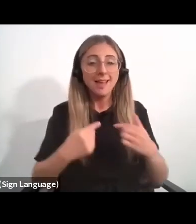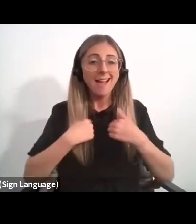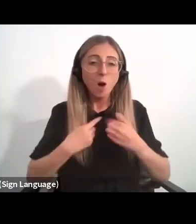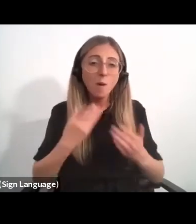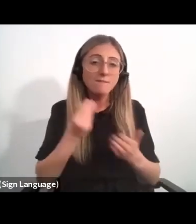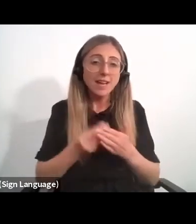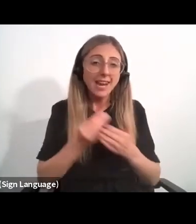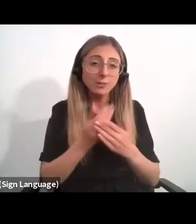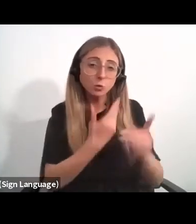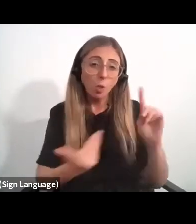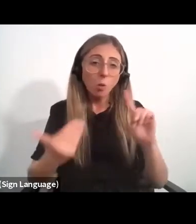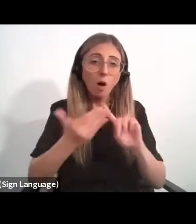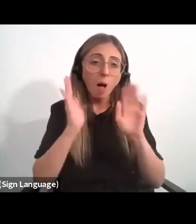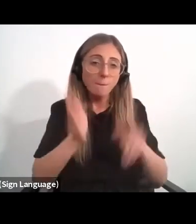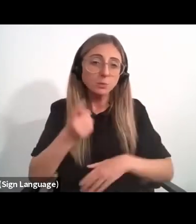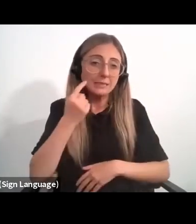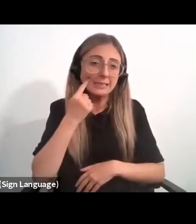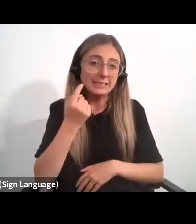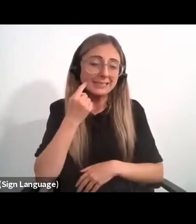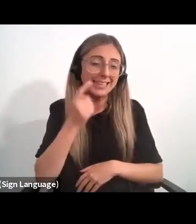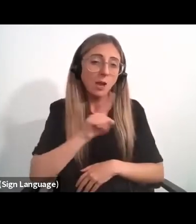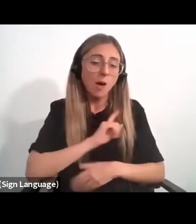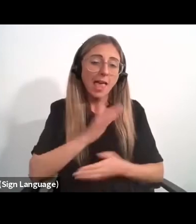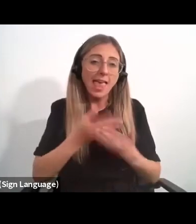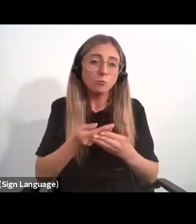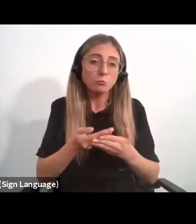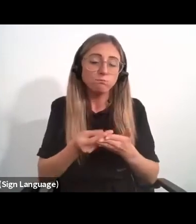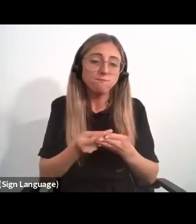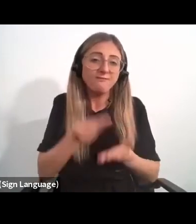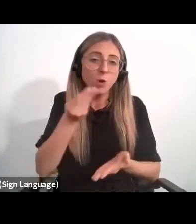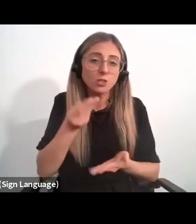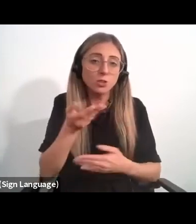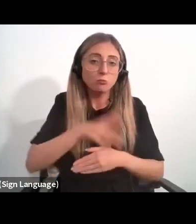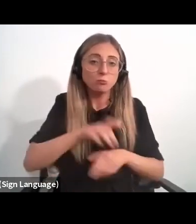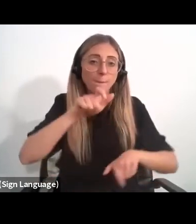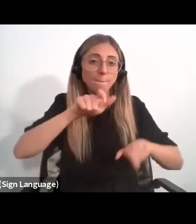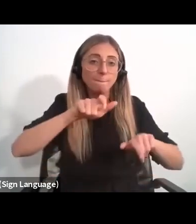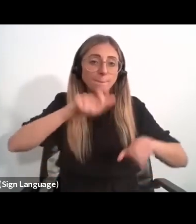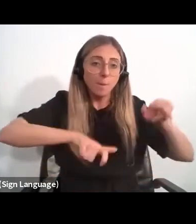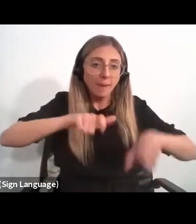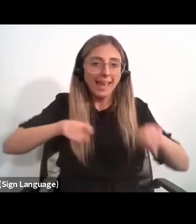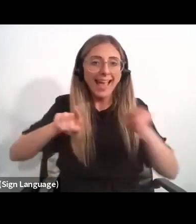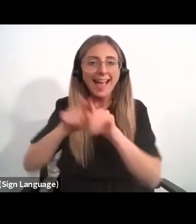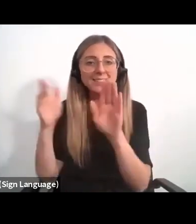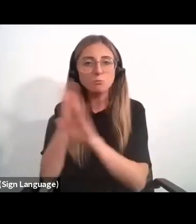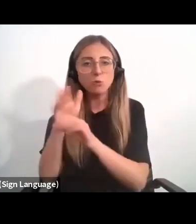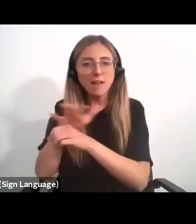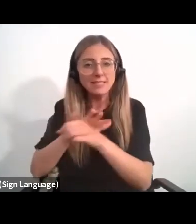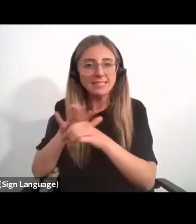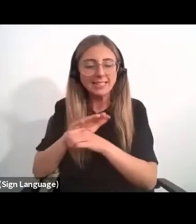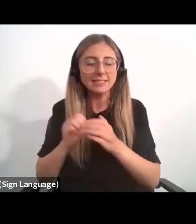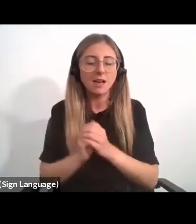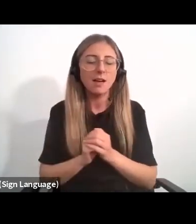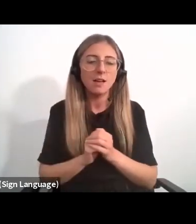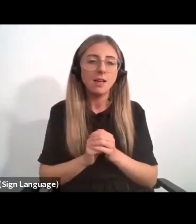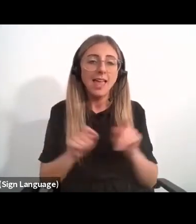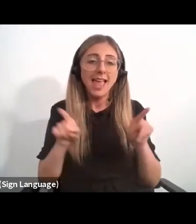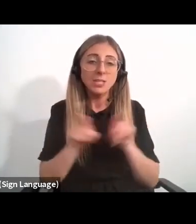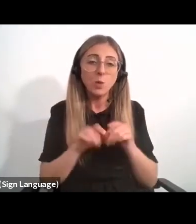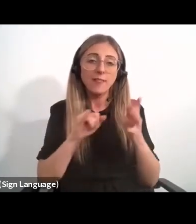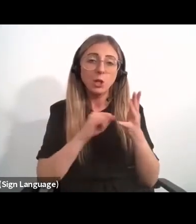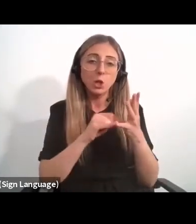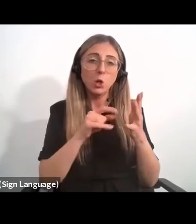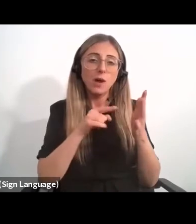goal must be easy as we need to raise funds from both the public and private sector, a manifestation of the UN SDGs,